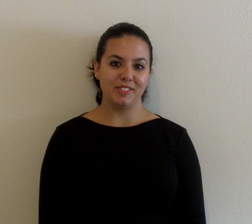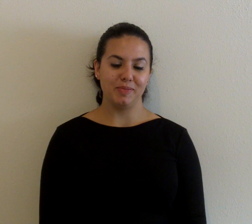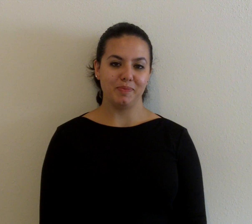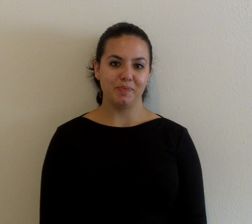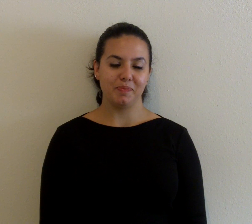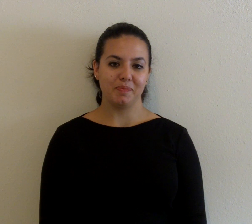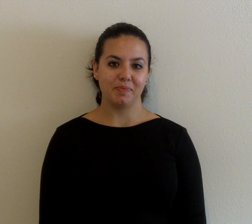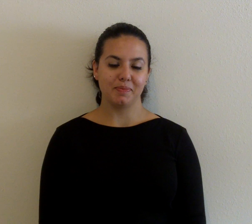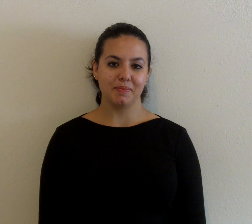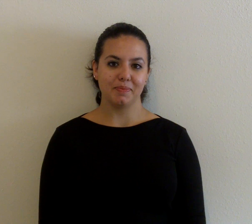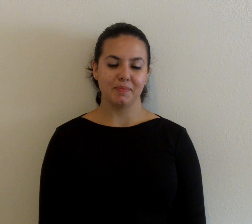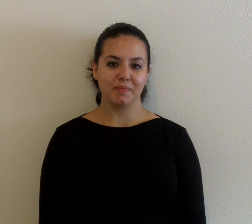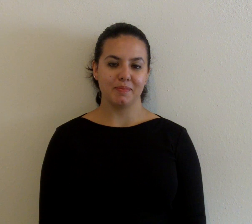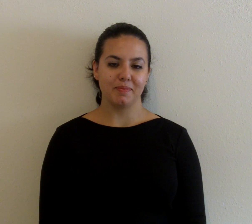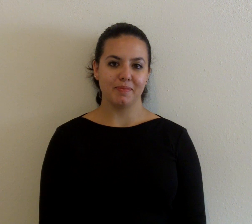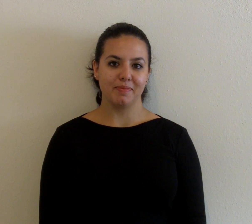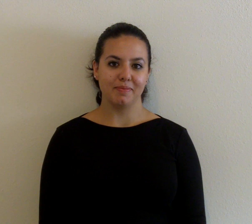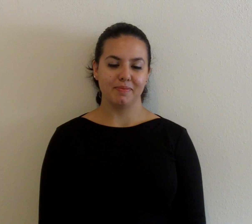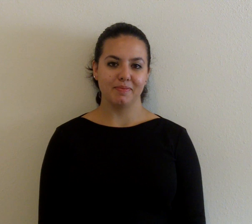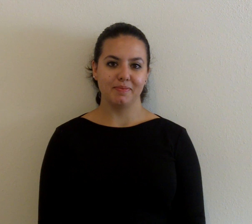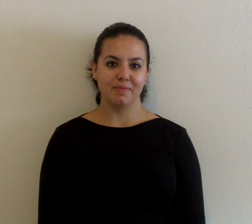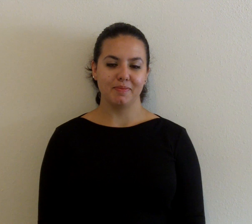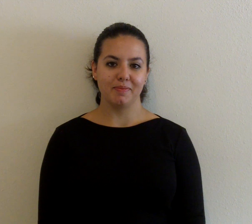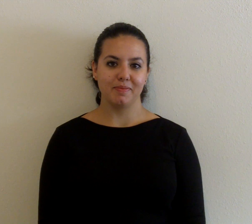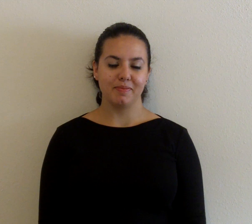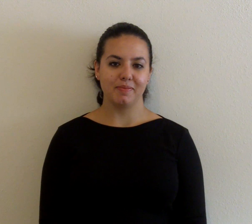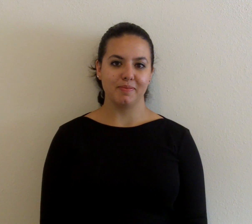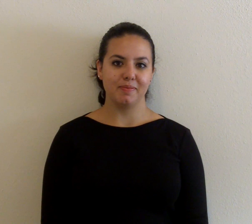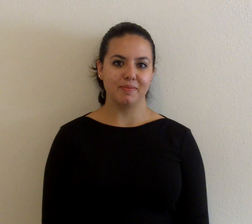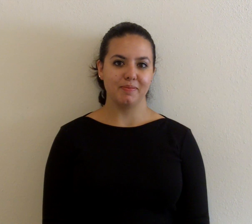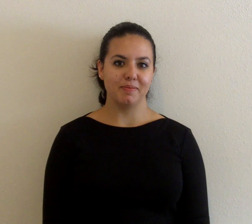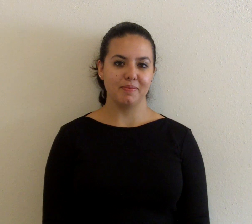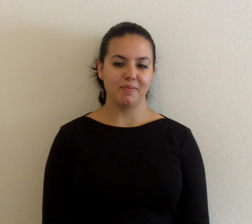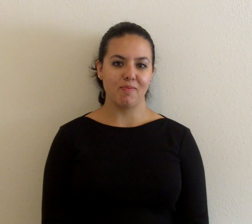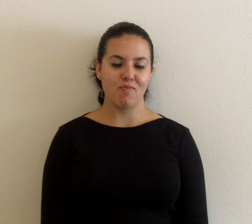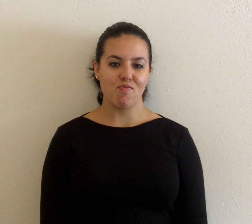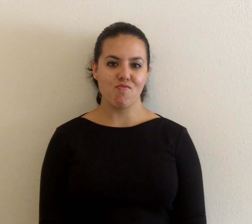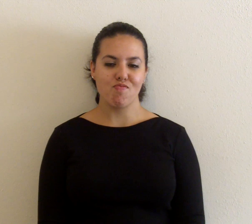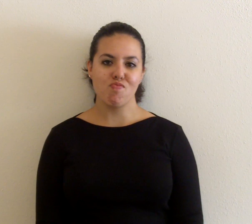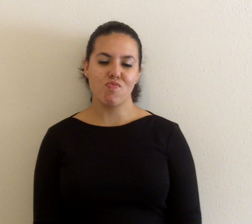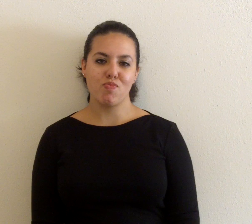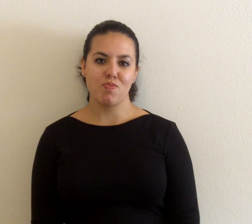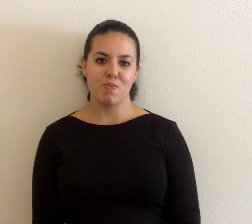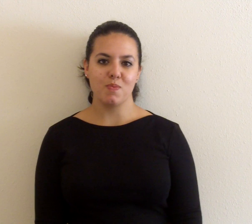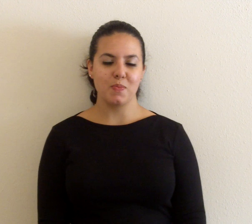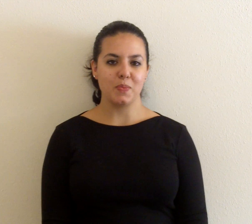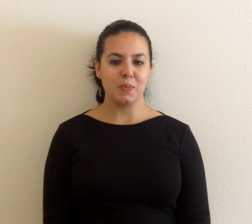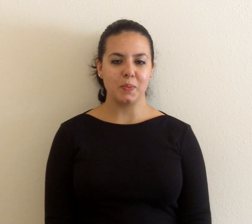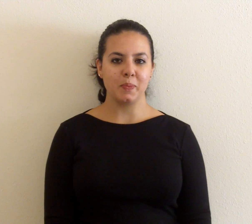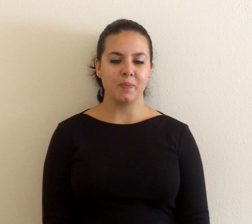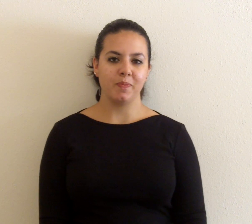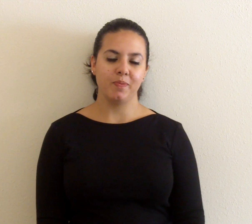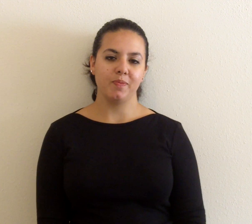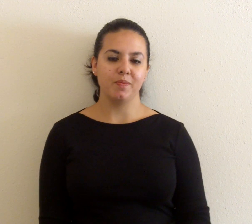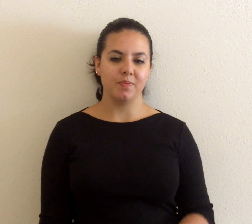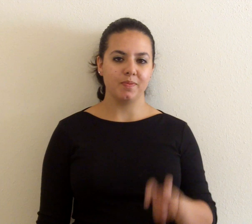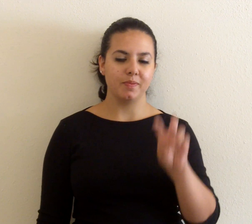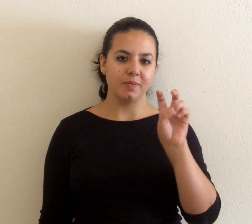Okay, we're going to talk about travel and signs related to travel. Travel is done with a V